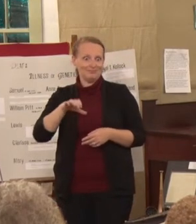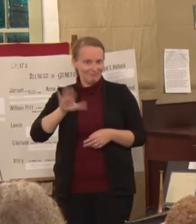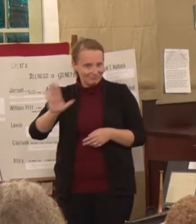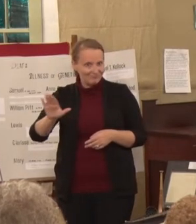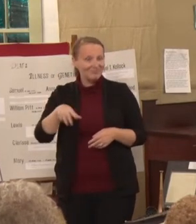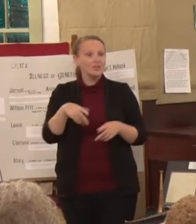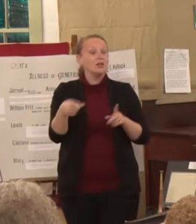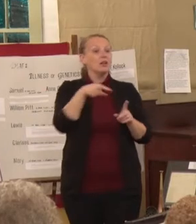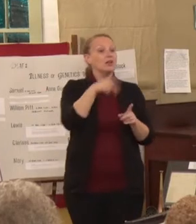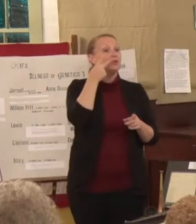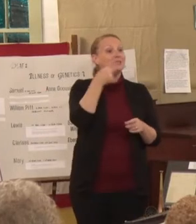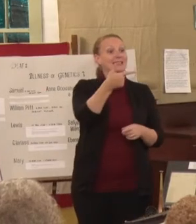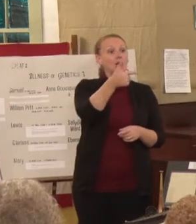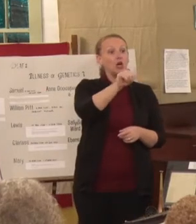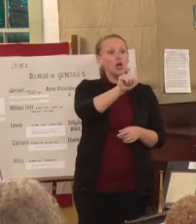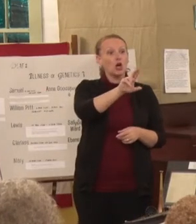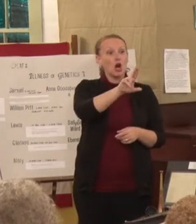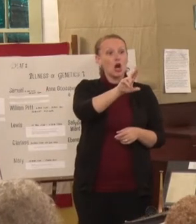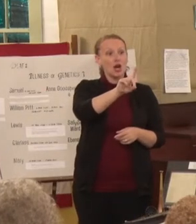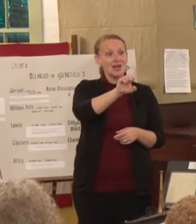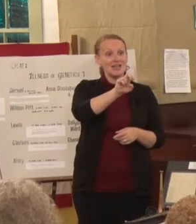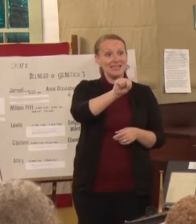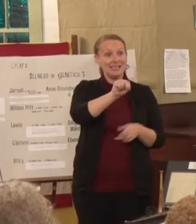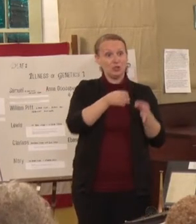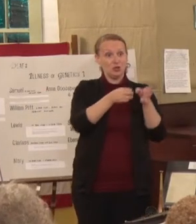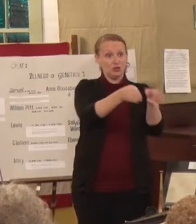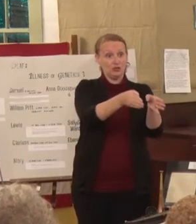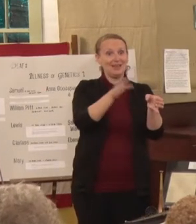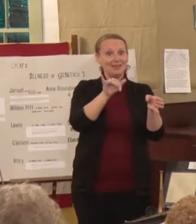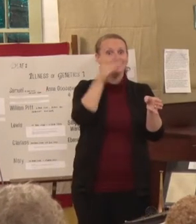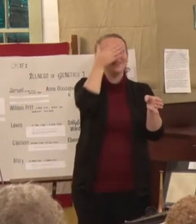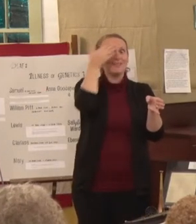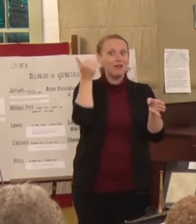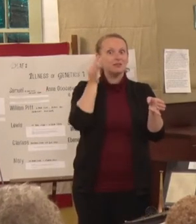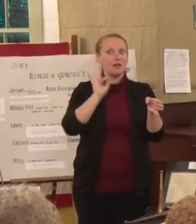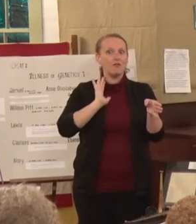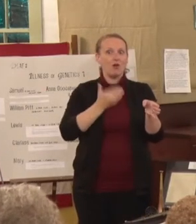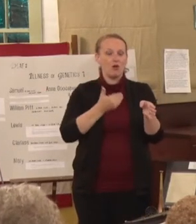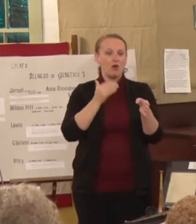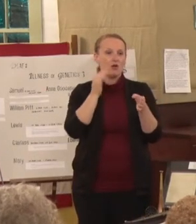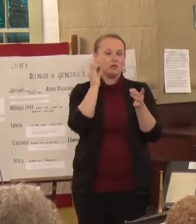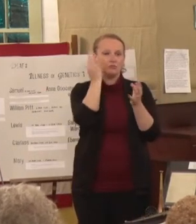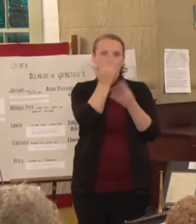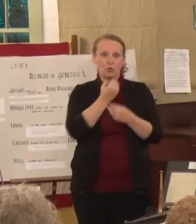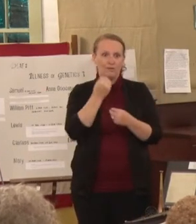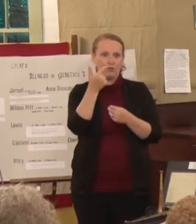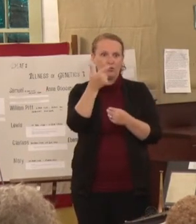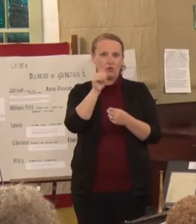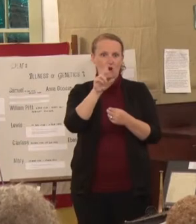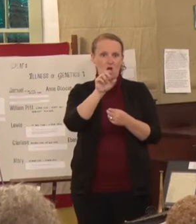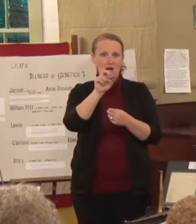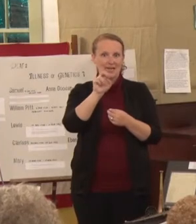the gardens at the Asylum and then you have Asylum Street again